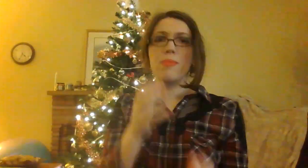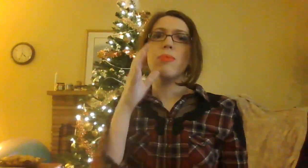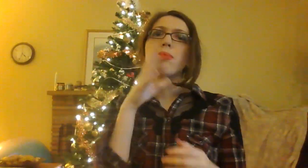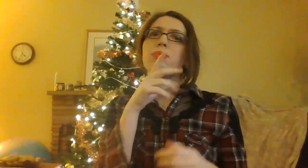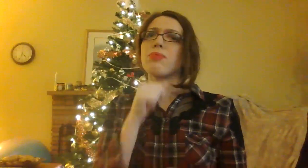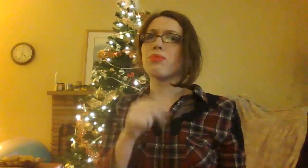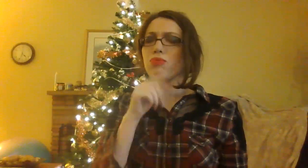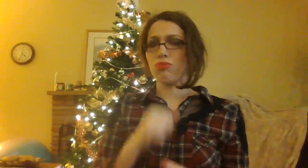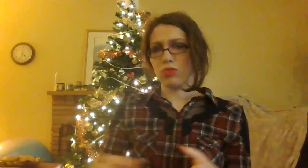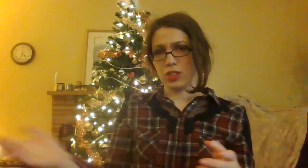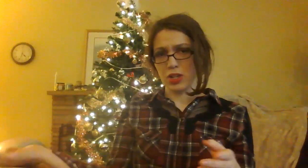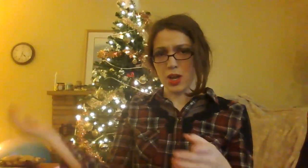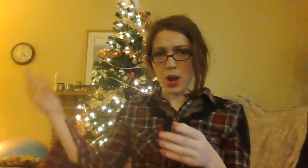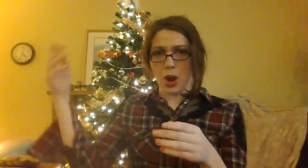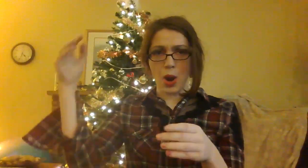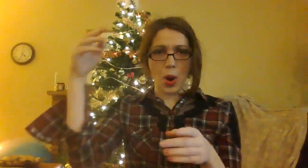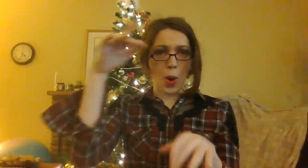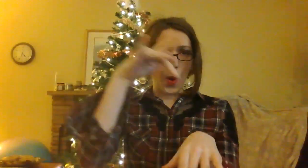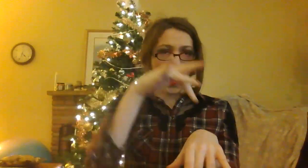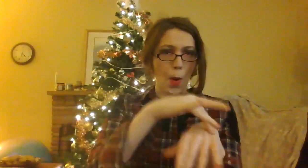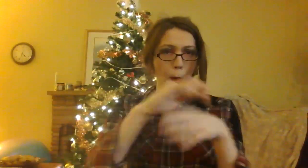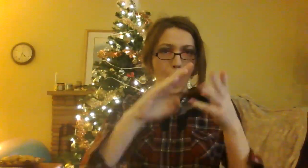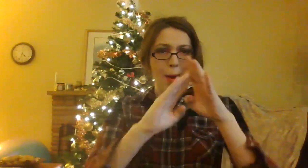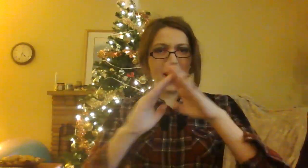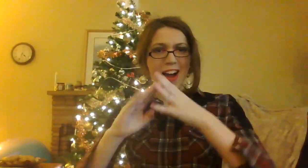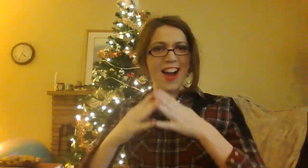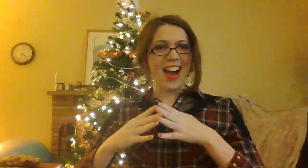He's coming to town Yeah